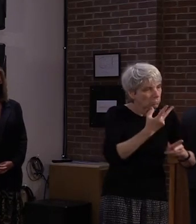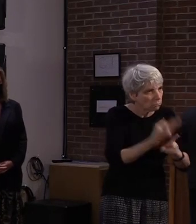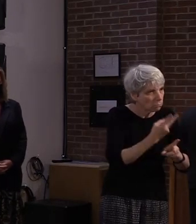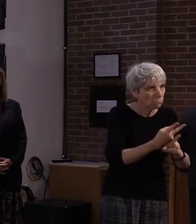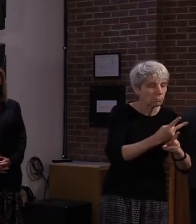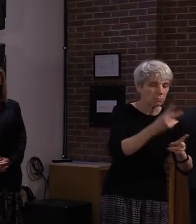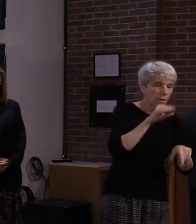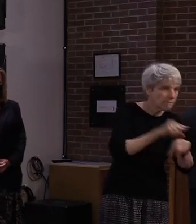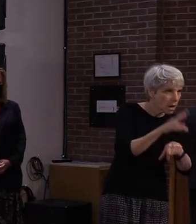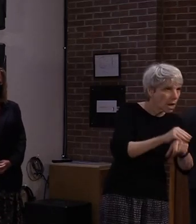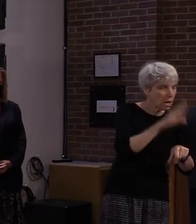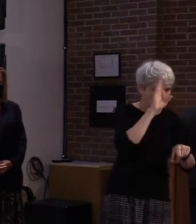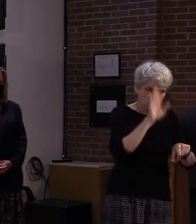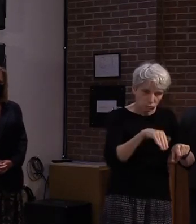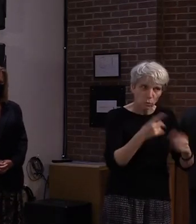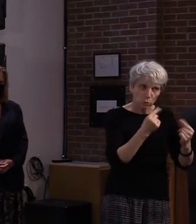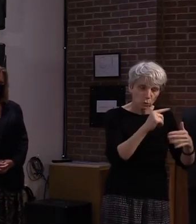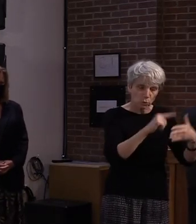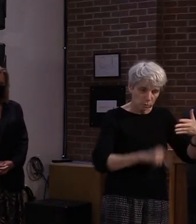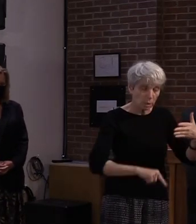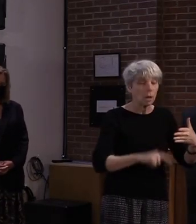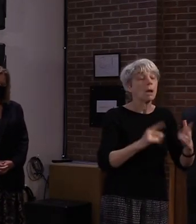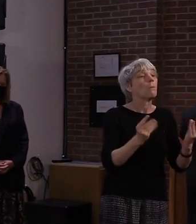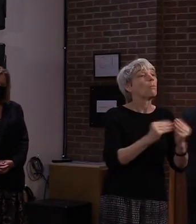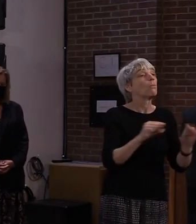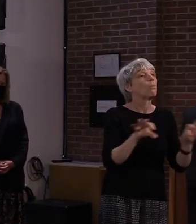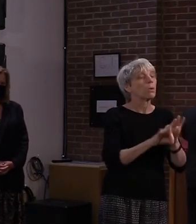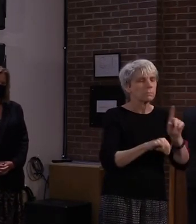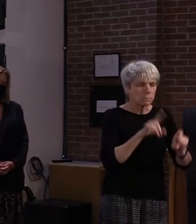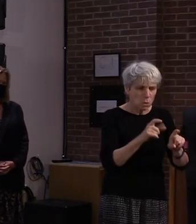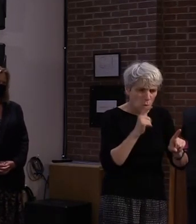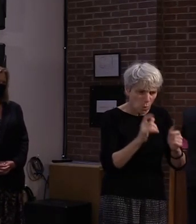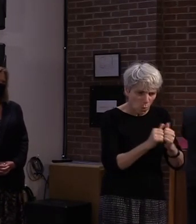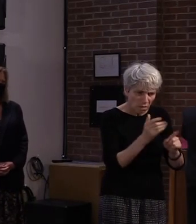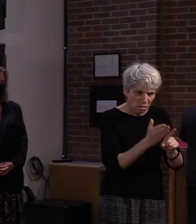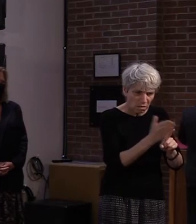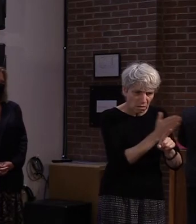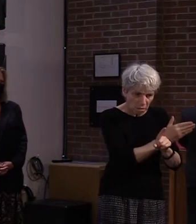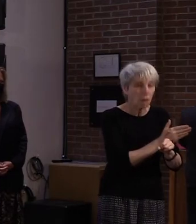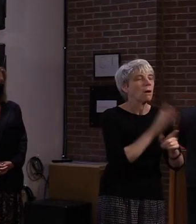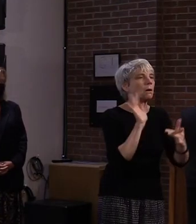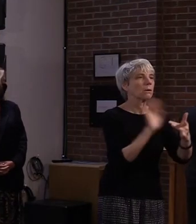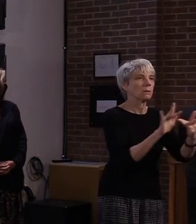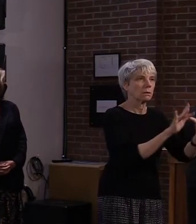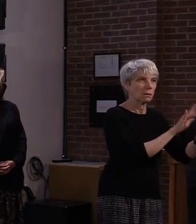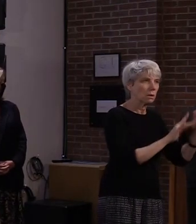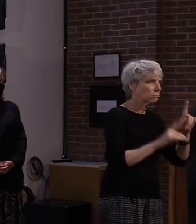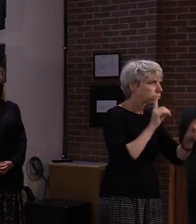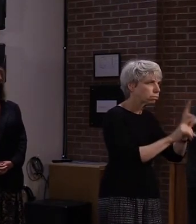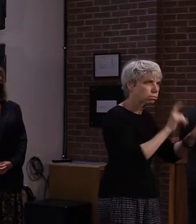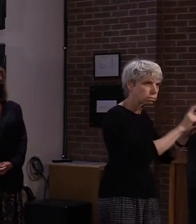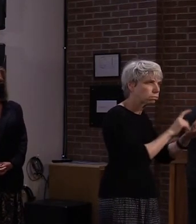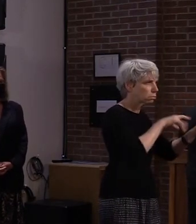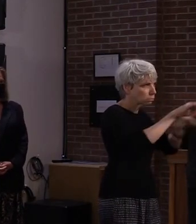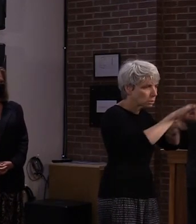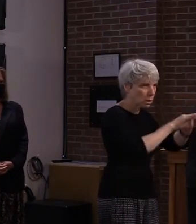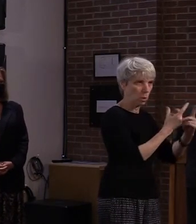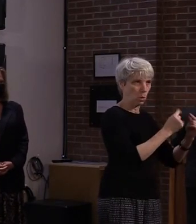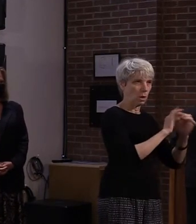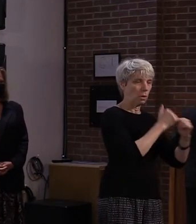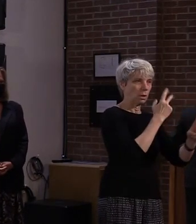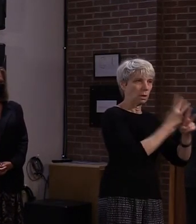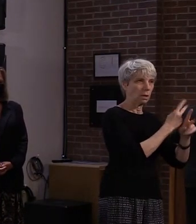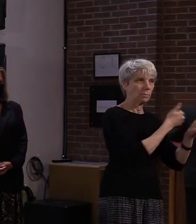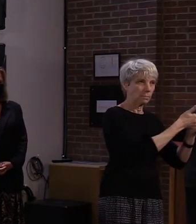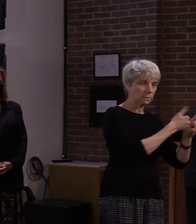importantly, our contact tracing efforts ensure anyone affected are being identified to help contain potential outbreaks.